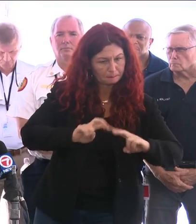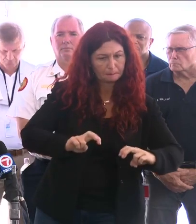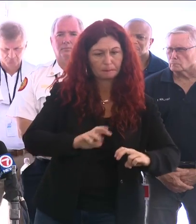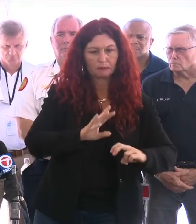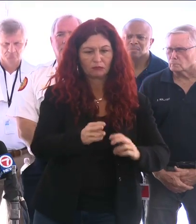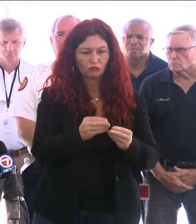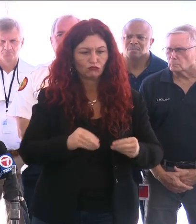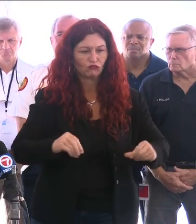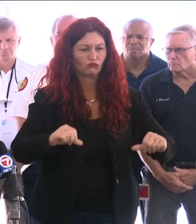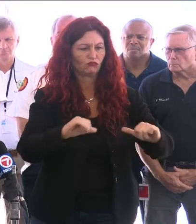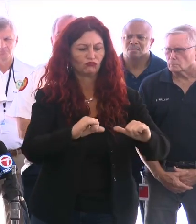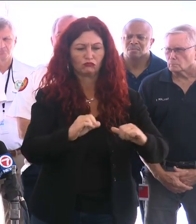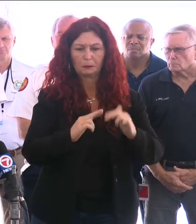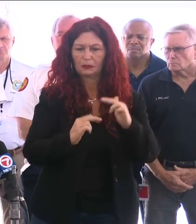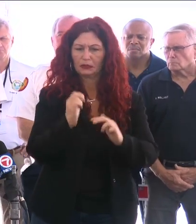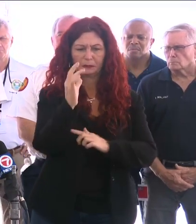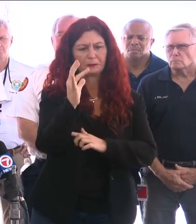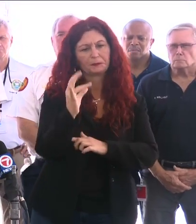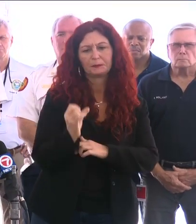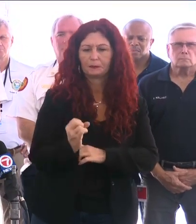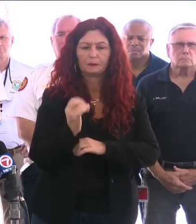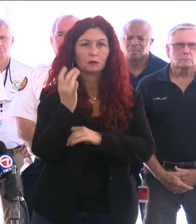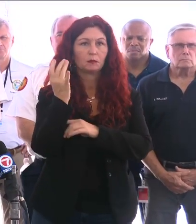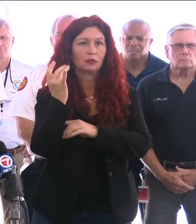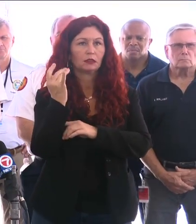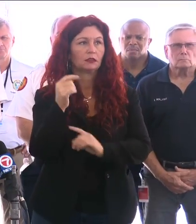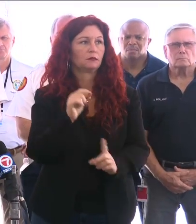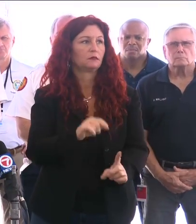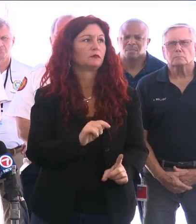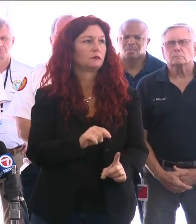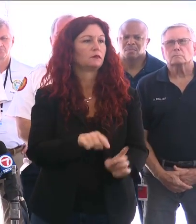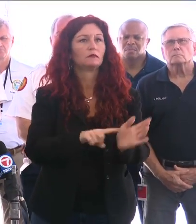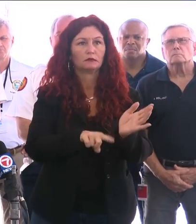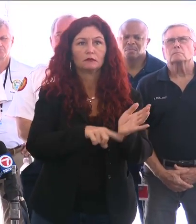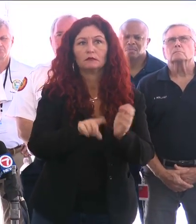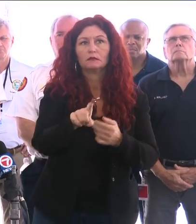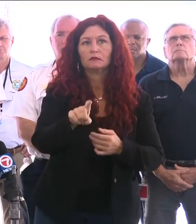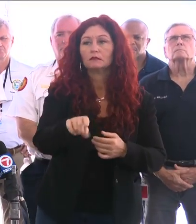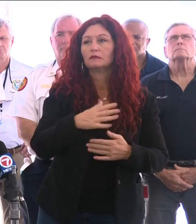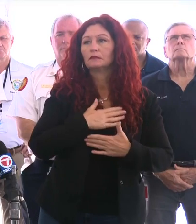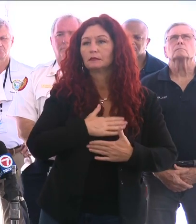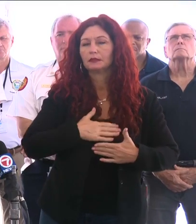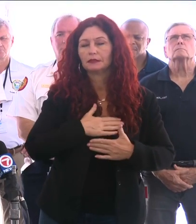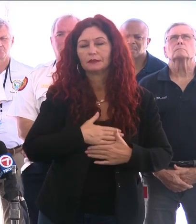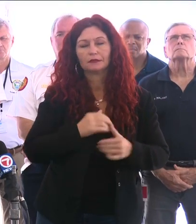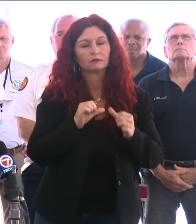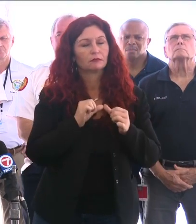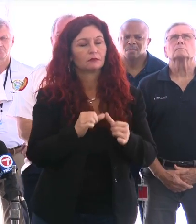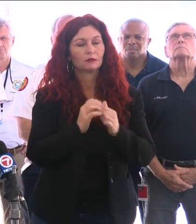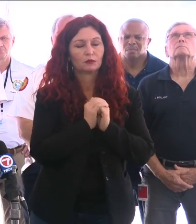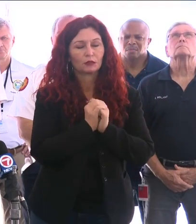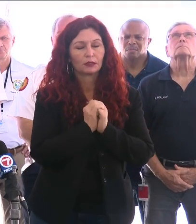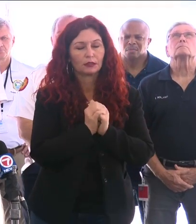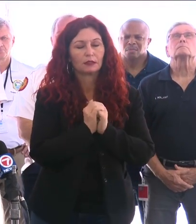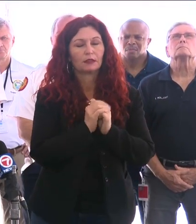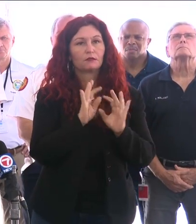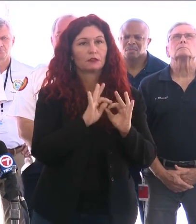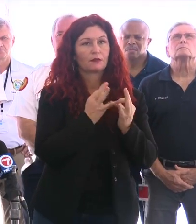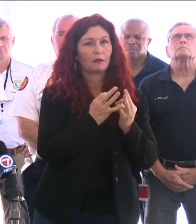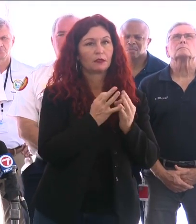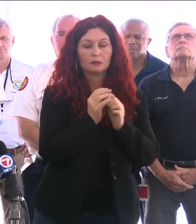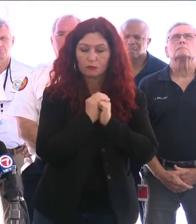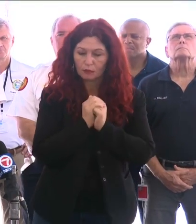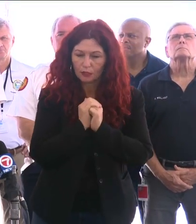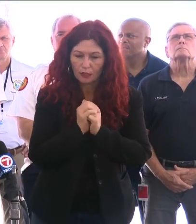me in continuing to pray for the families, those who have lost, those teams who haven't stopped since